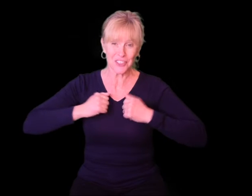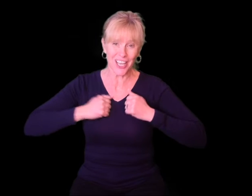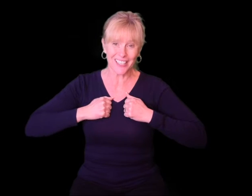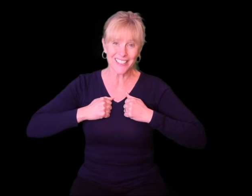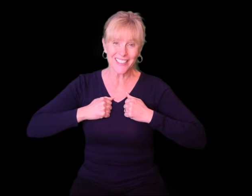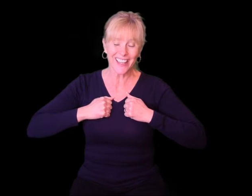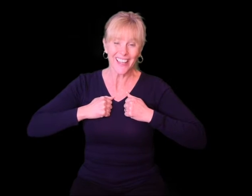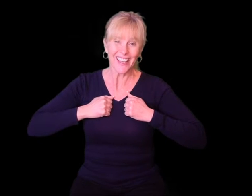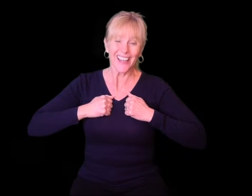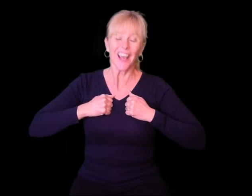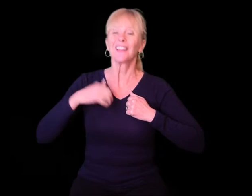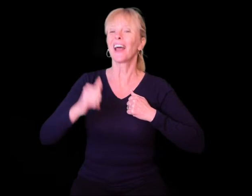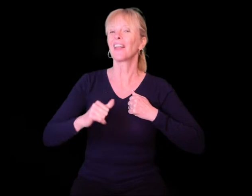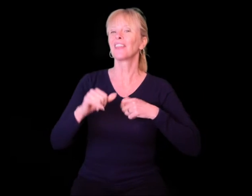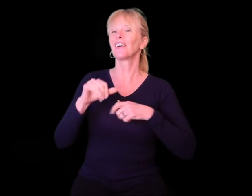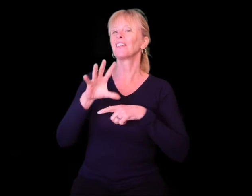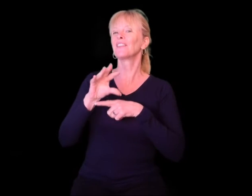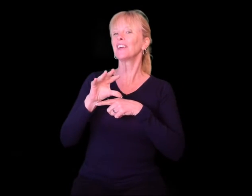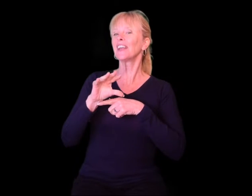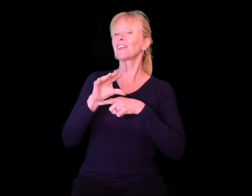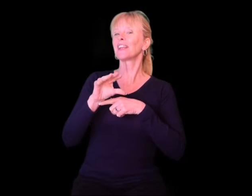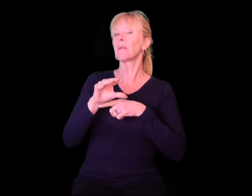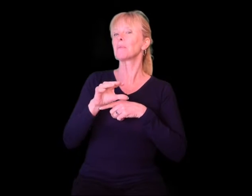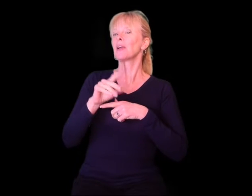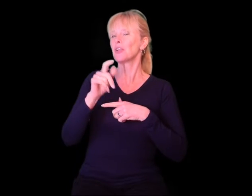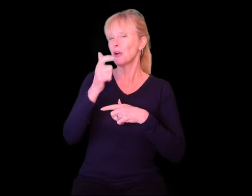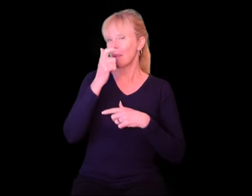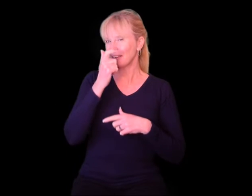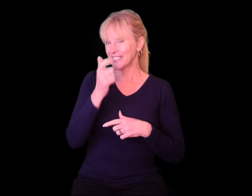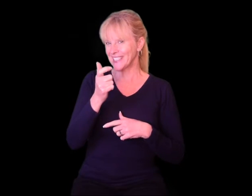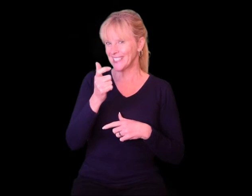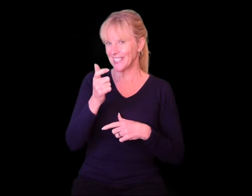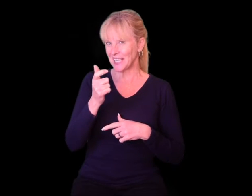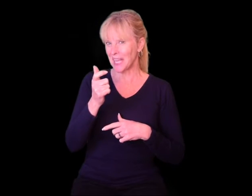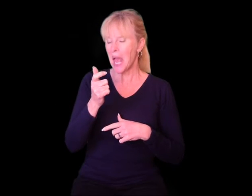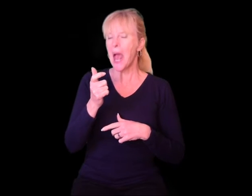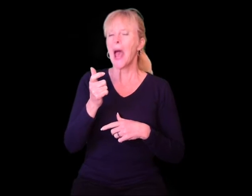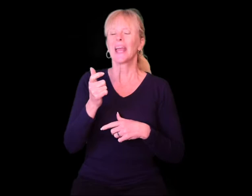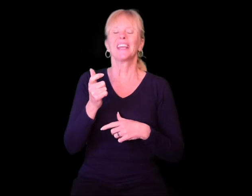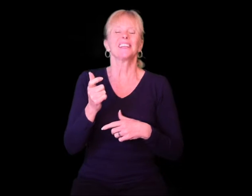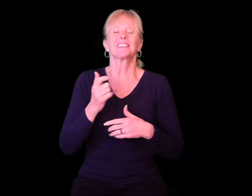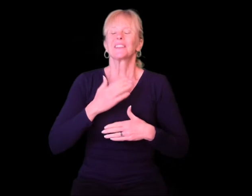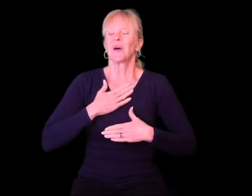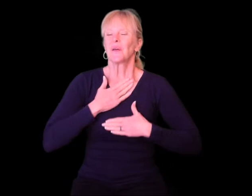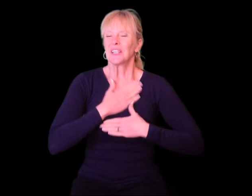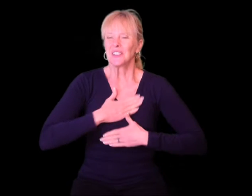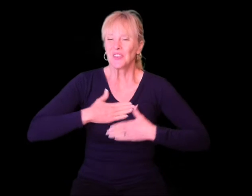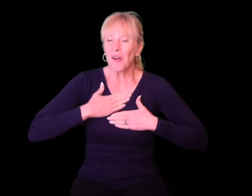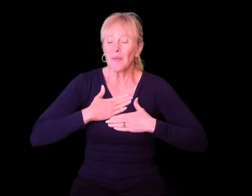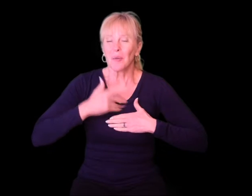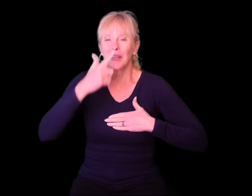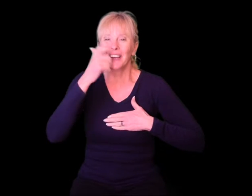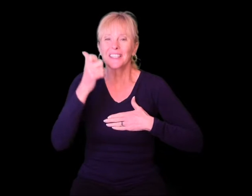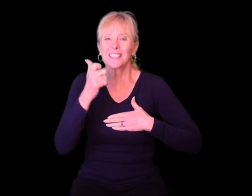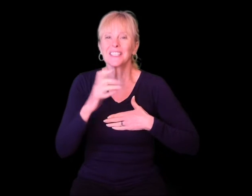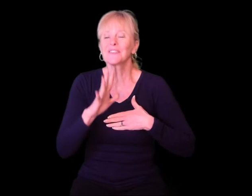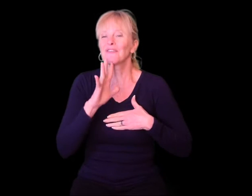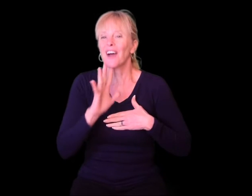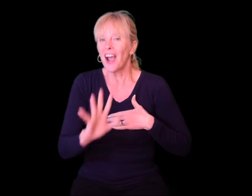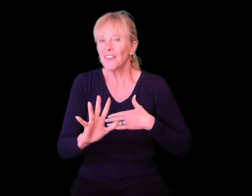chest. Now, the video clip you're about to see is so enjoyable because this five